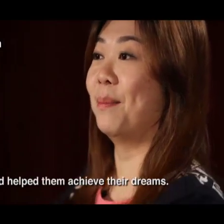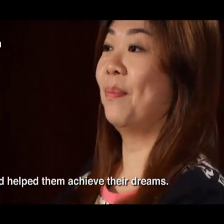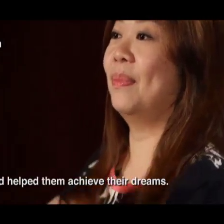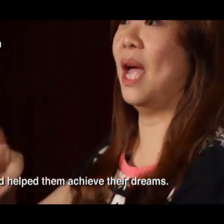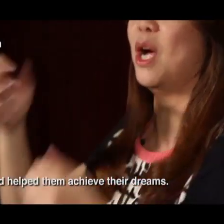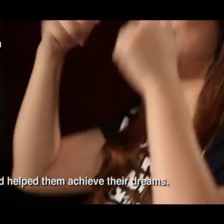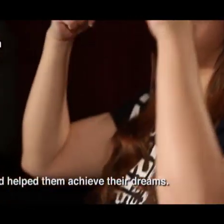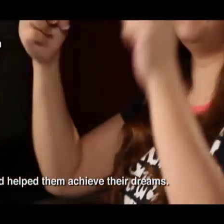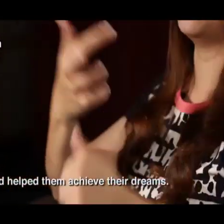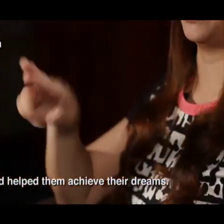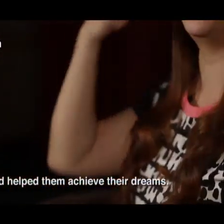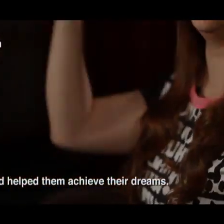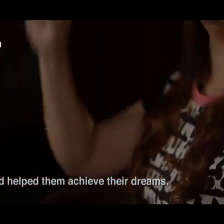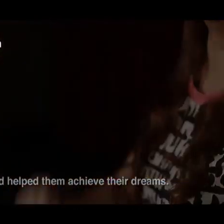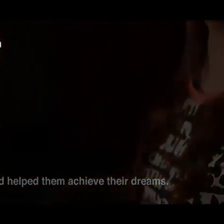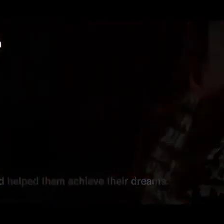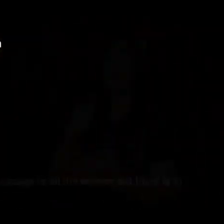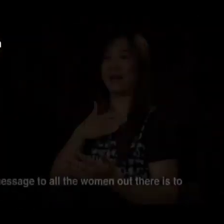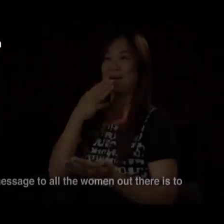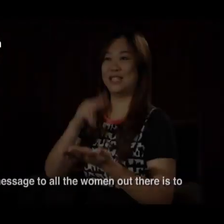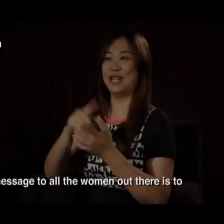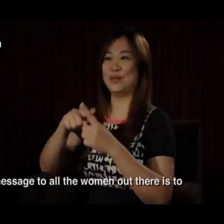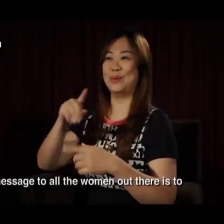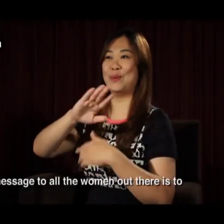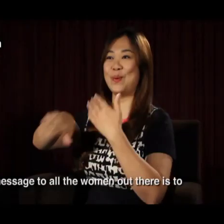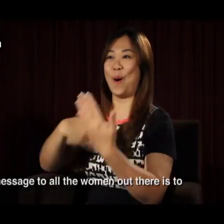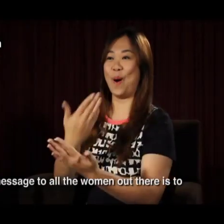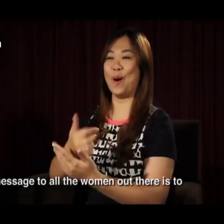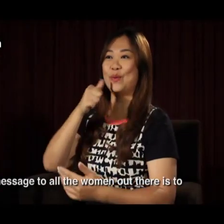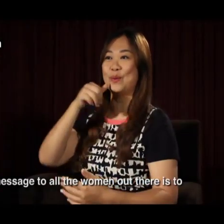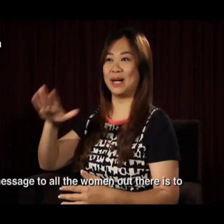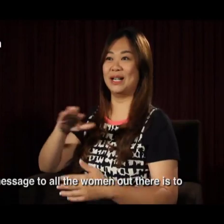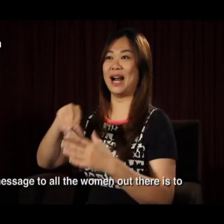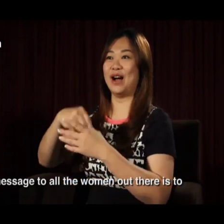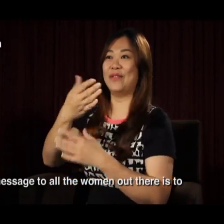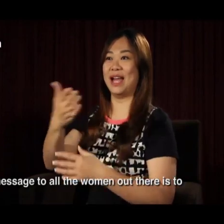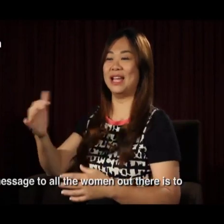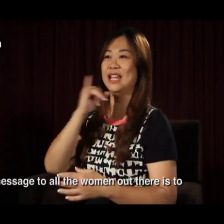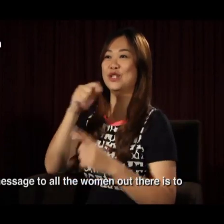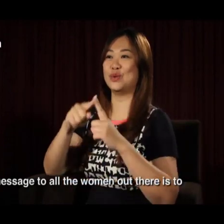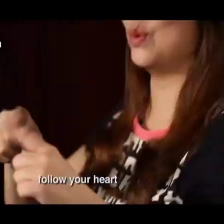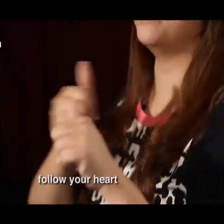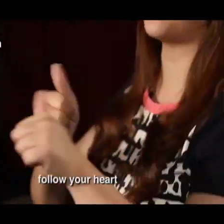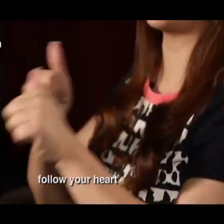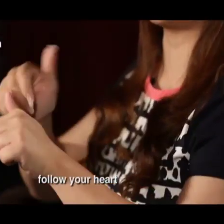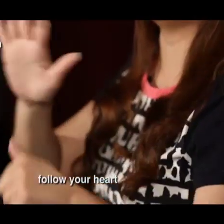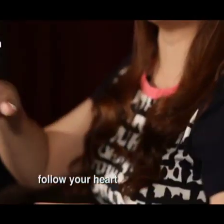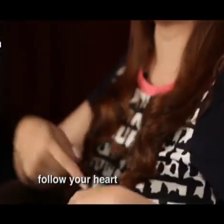them achieve their dream. My message to all women out there is to follow your